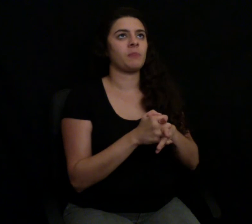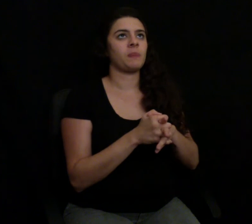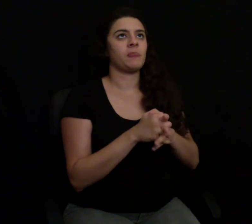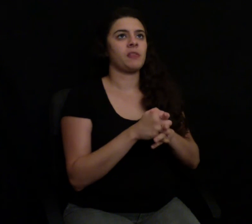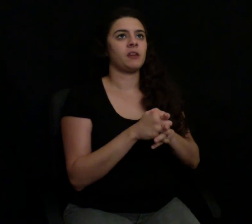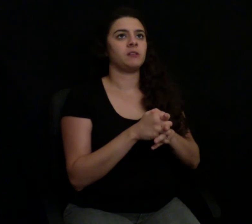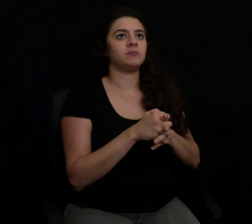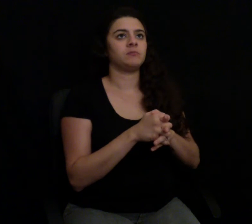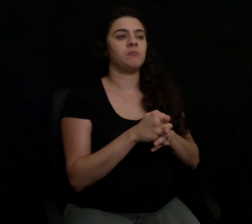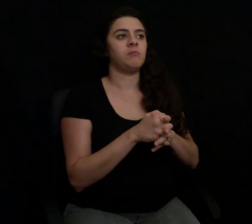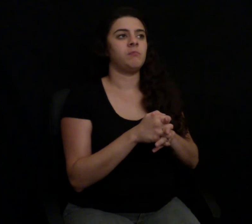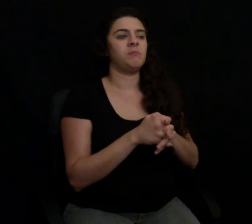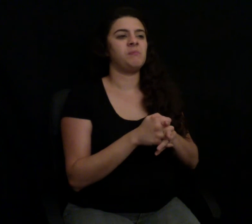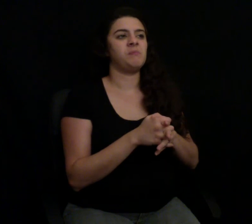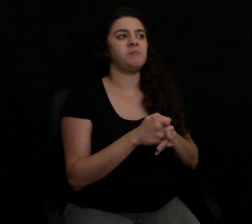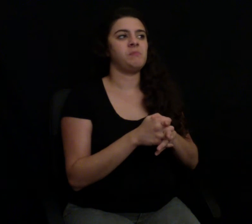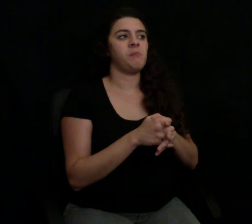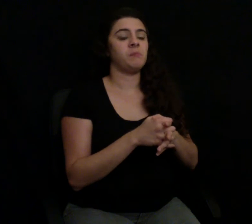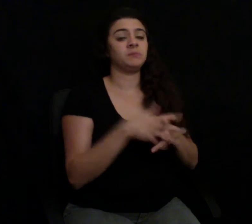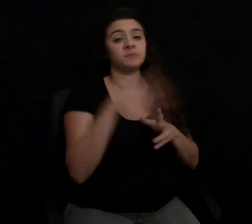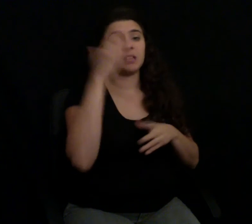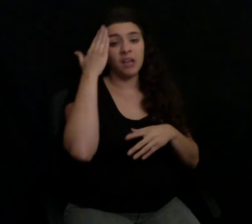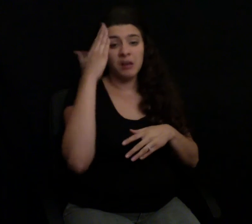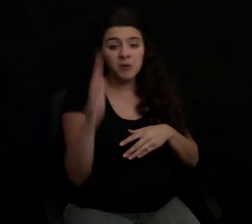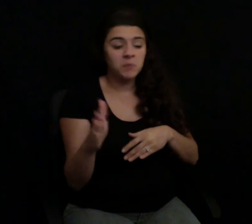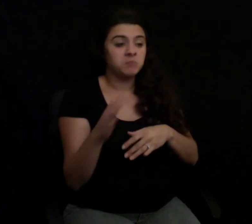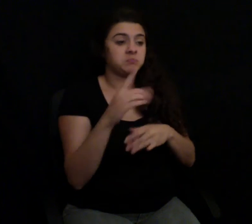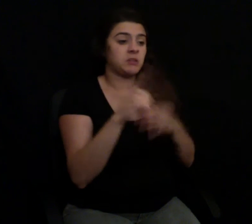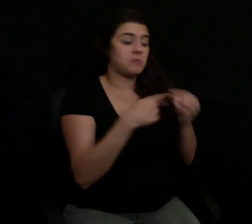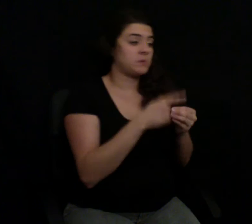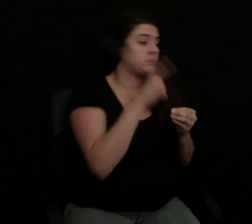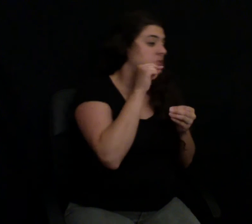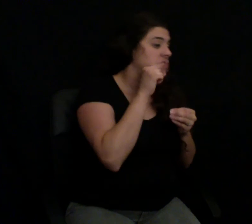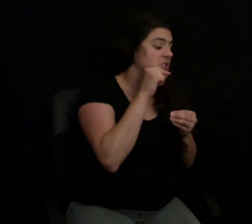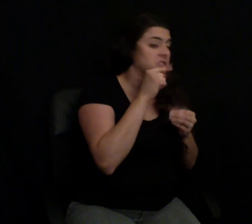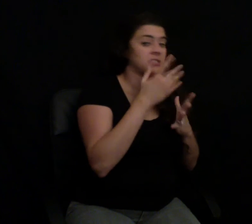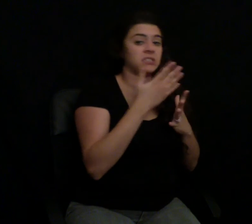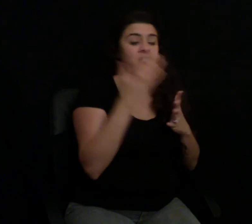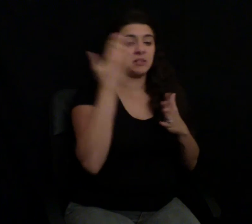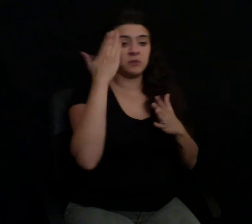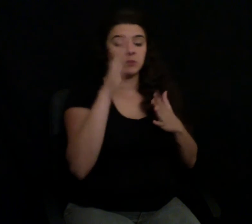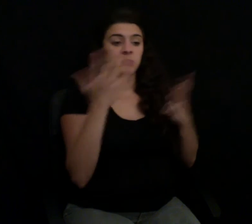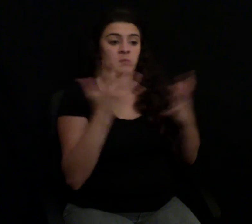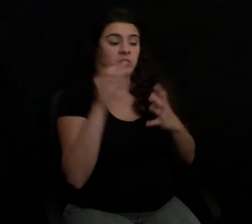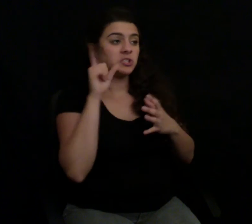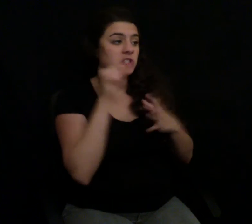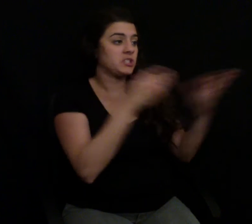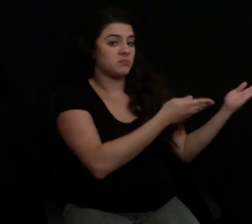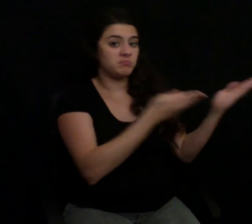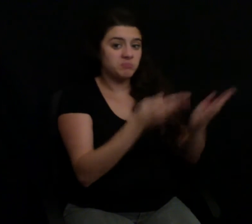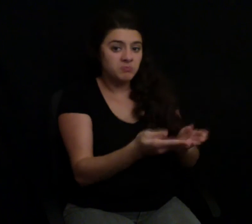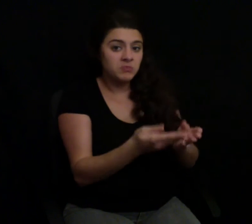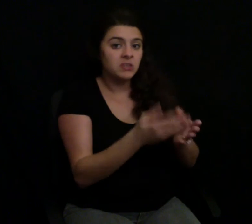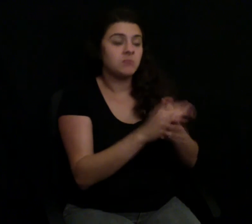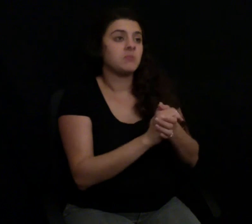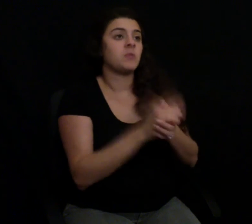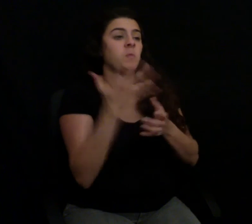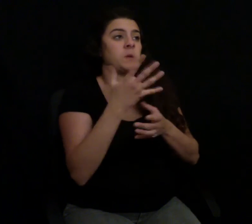Am I getting good quality chicks or am I getting bad quality? I don't know. I don't have any control of that. So, you know, they can do it with a pencil